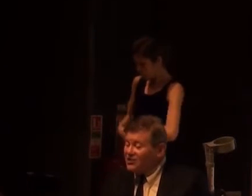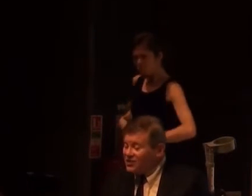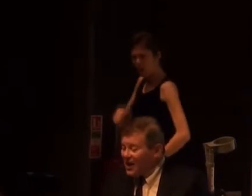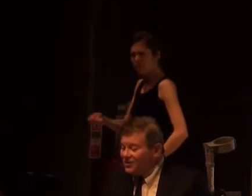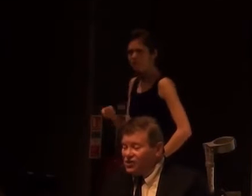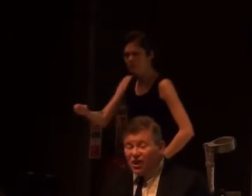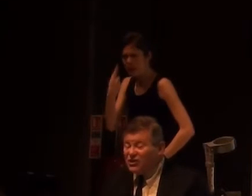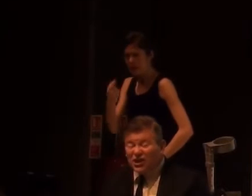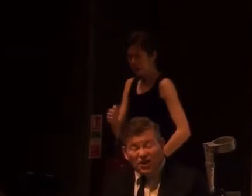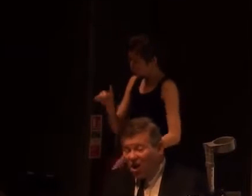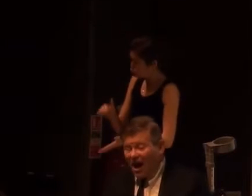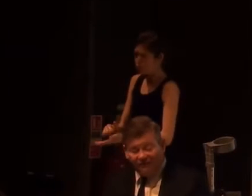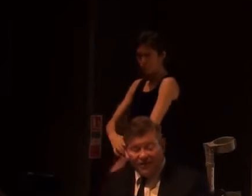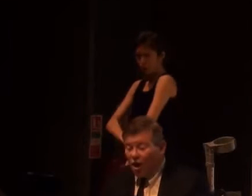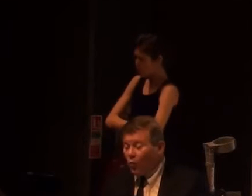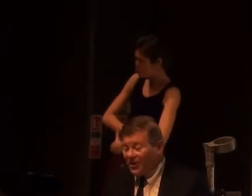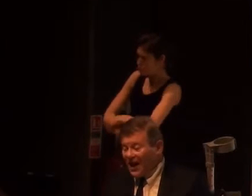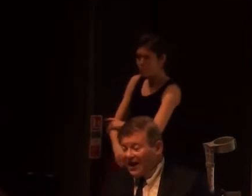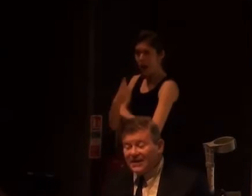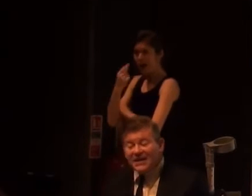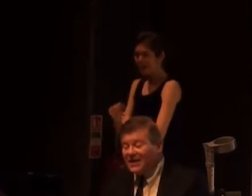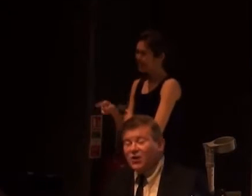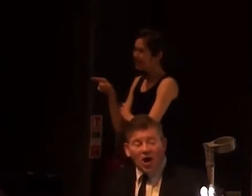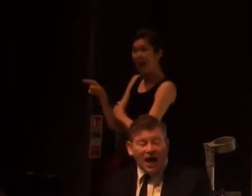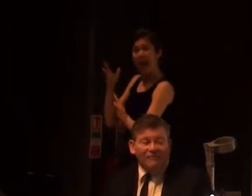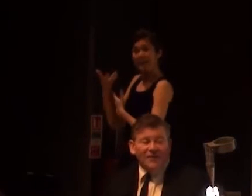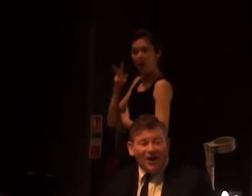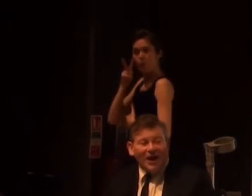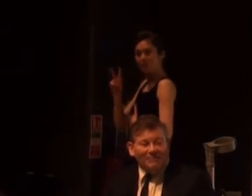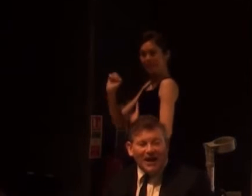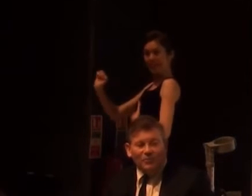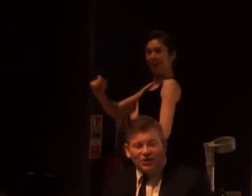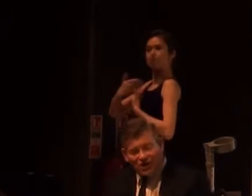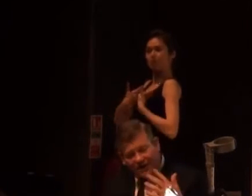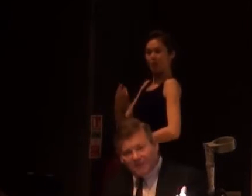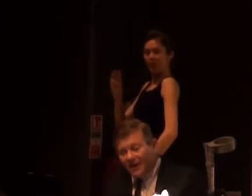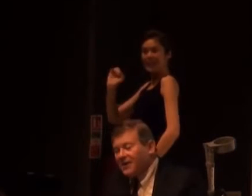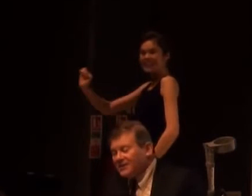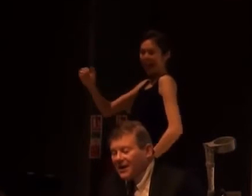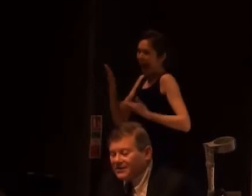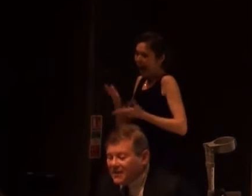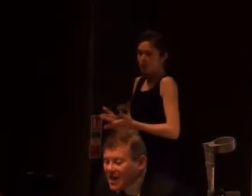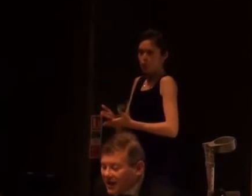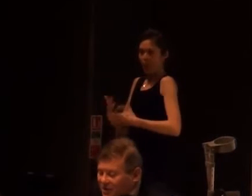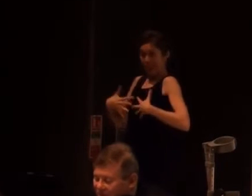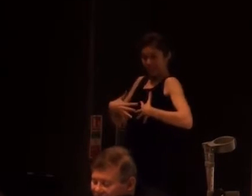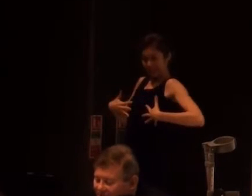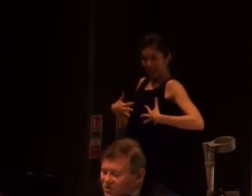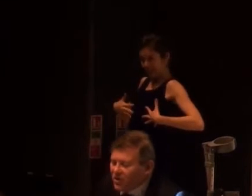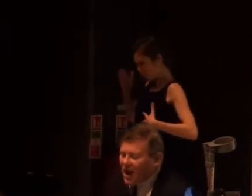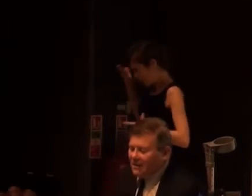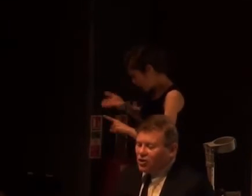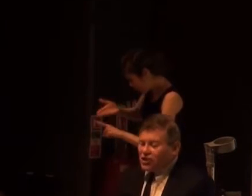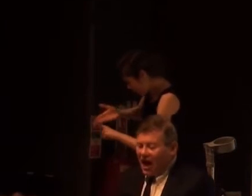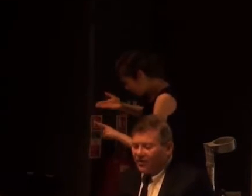And as the skeleton shows, he did not have a withered hand, and he did not have a lame leg, which Shakespeare says. And so, when he